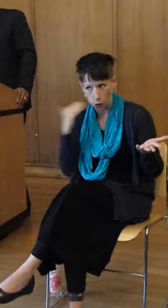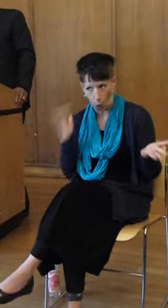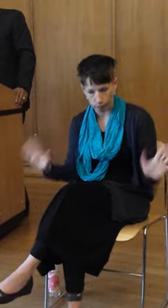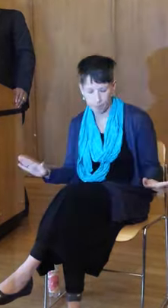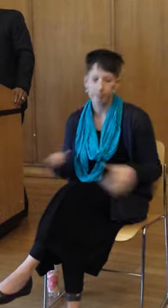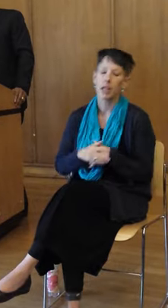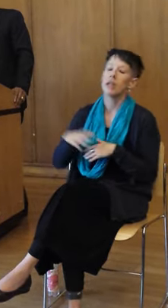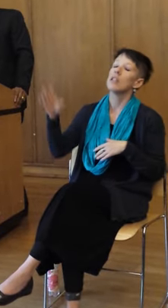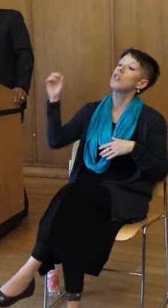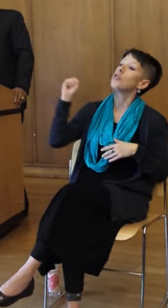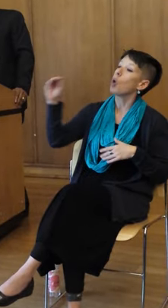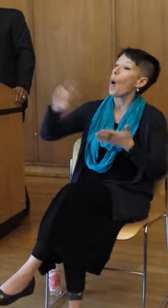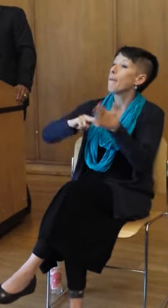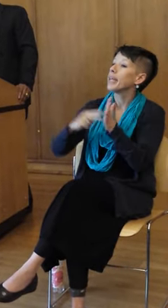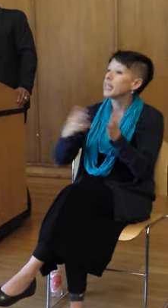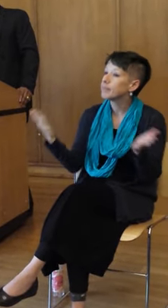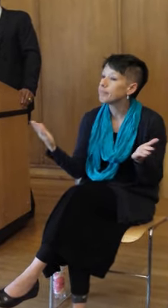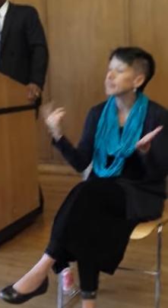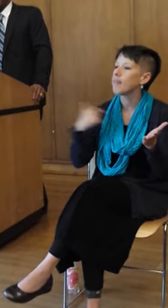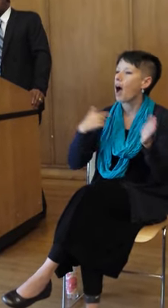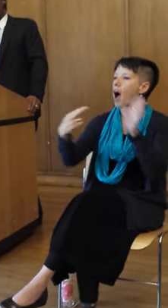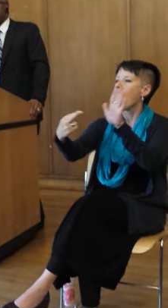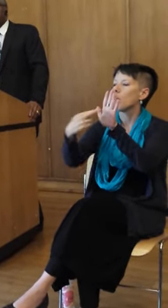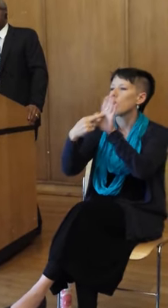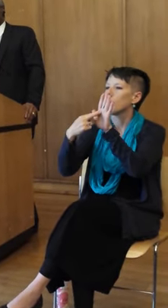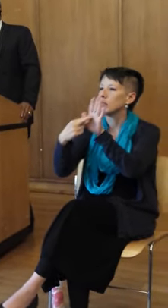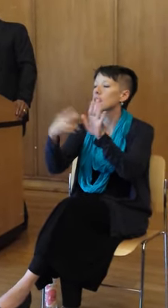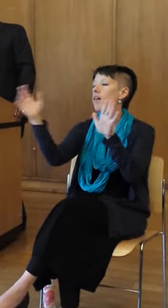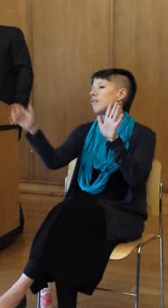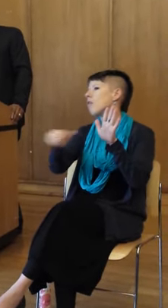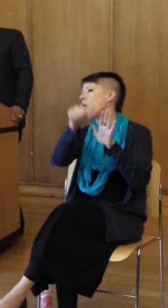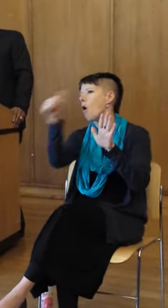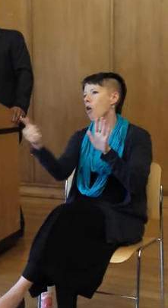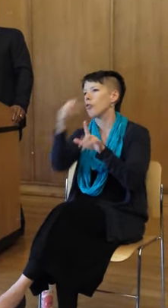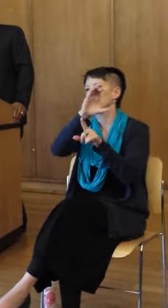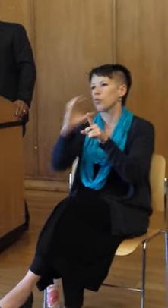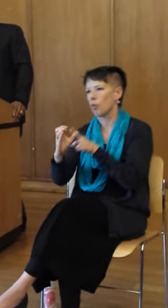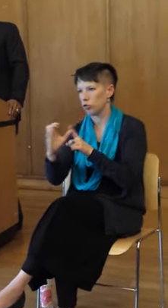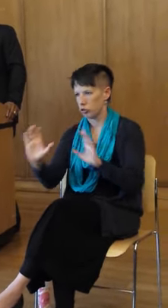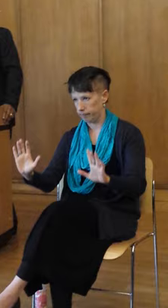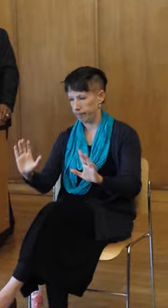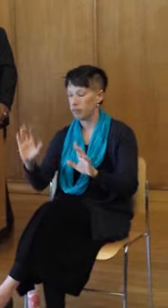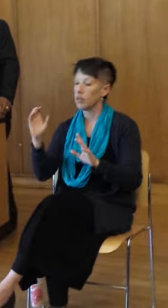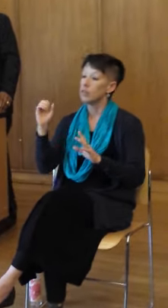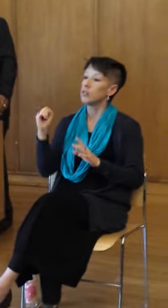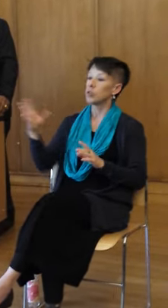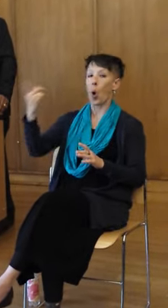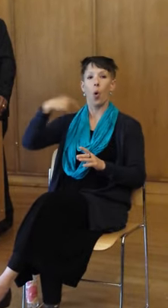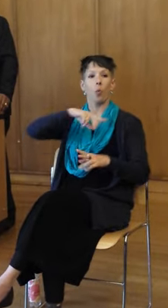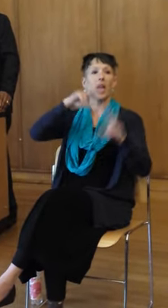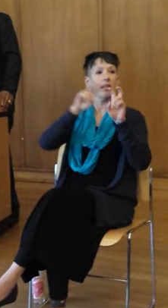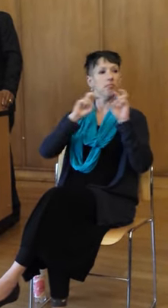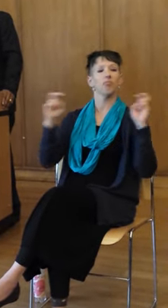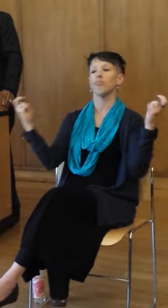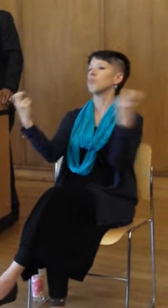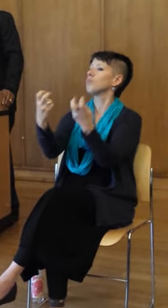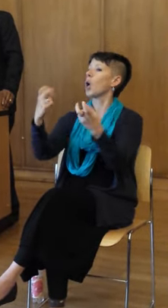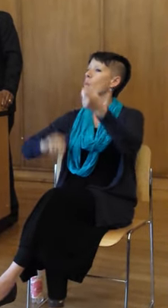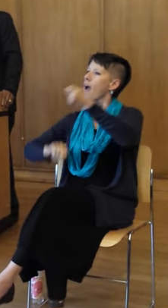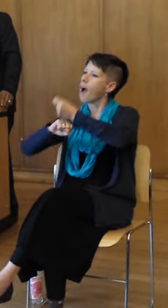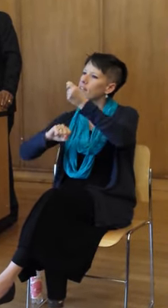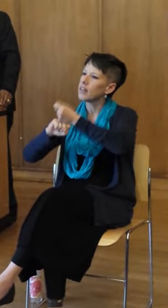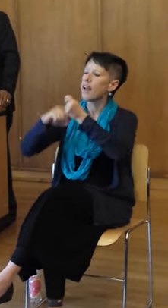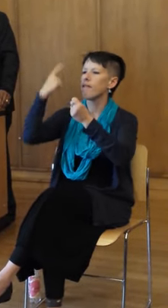means is that I represent another culture. So as we sit here and we advocate for